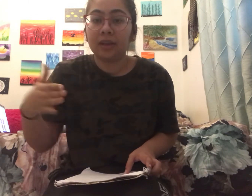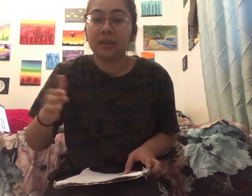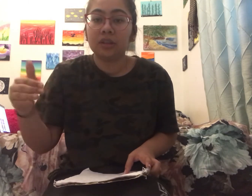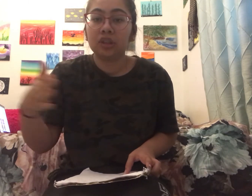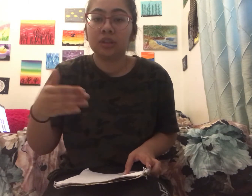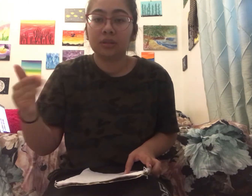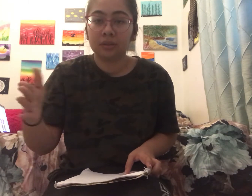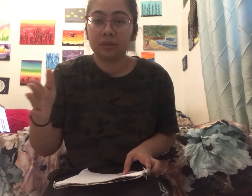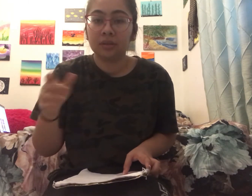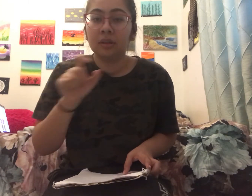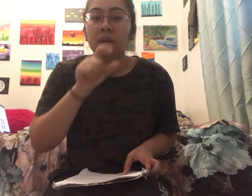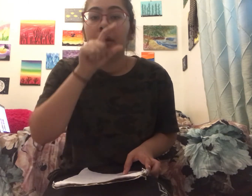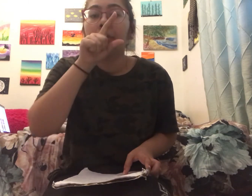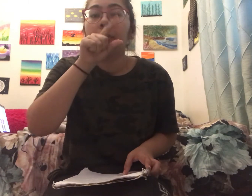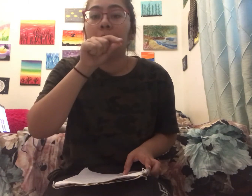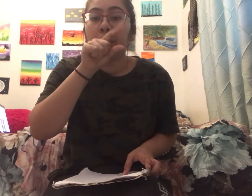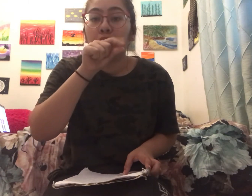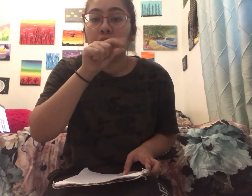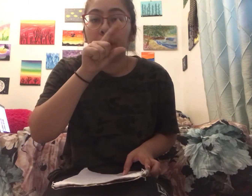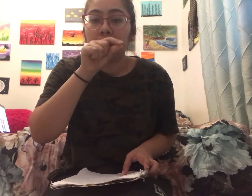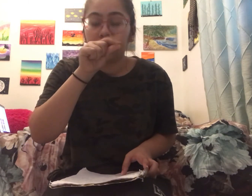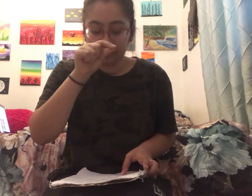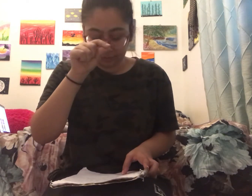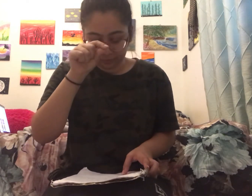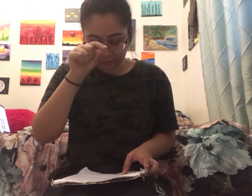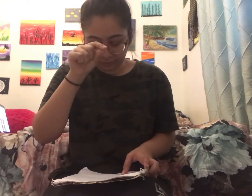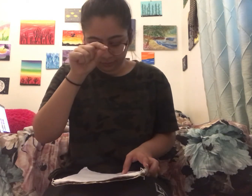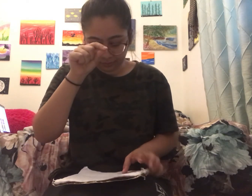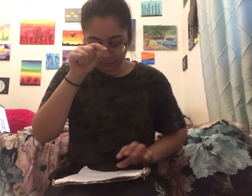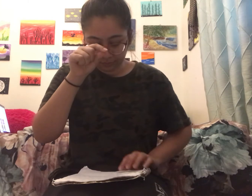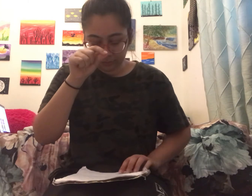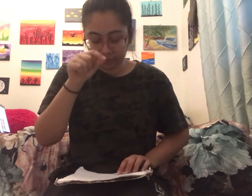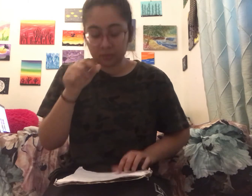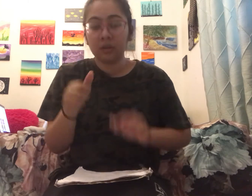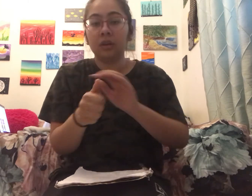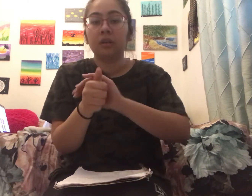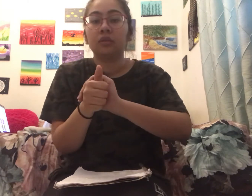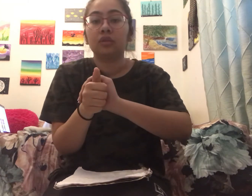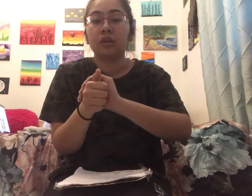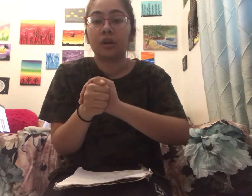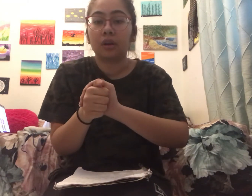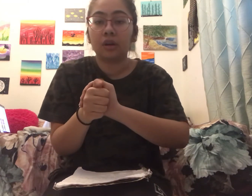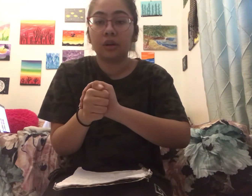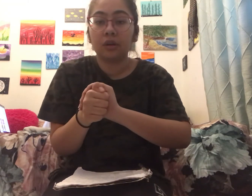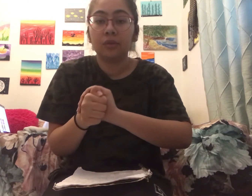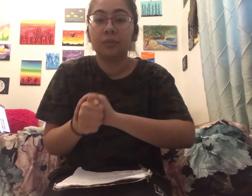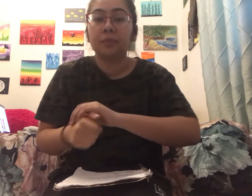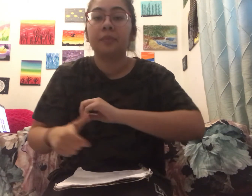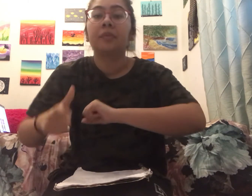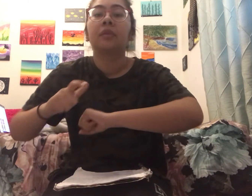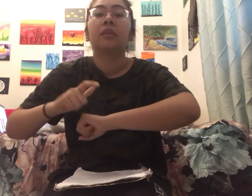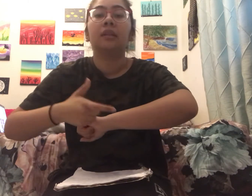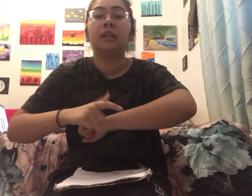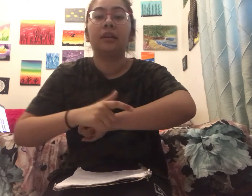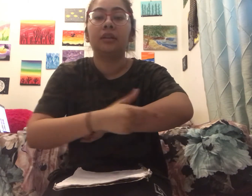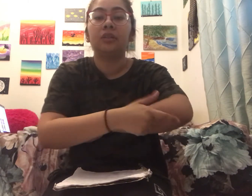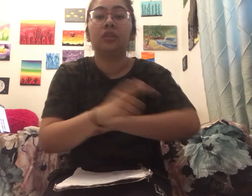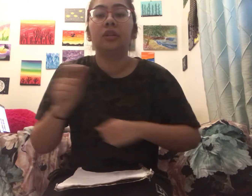bird turtle lizard